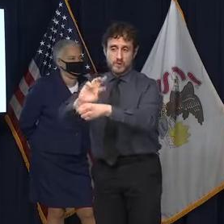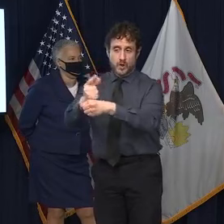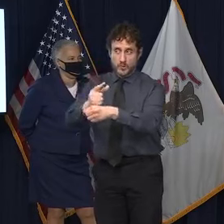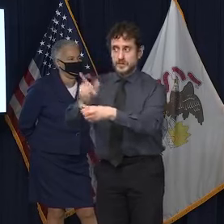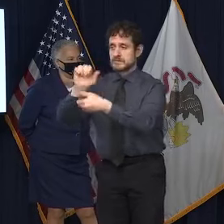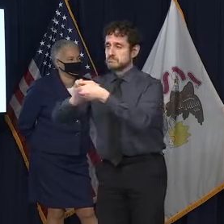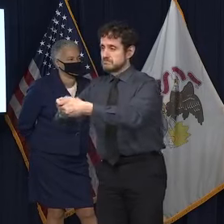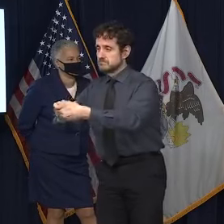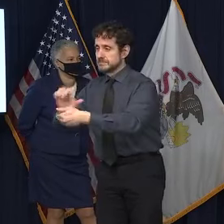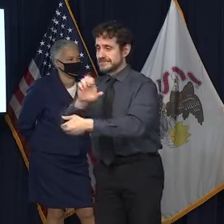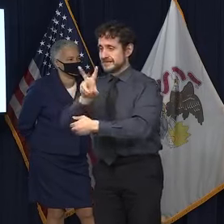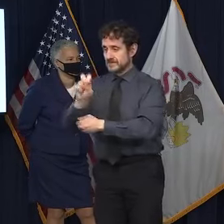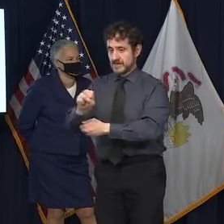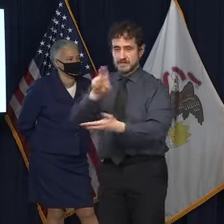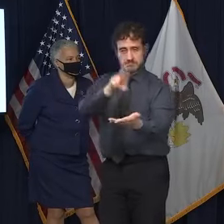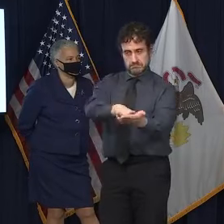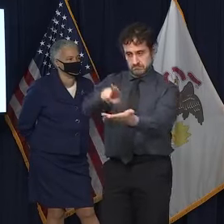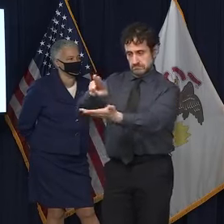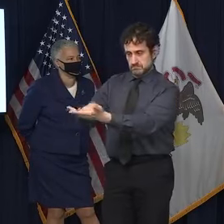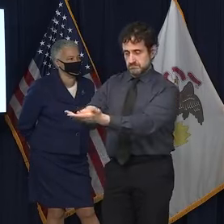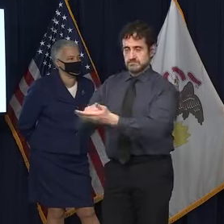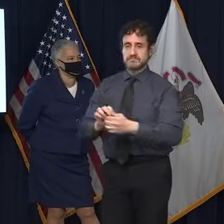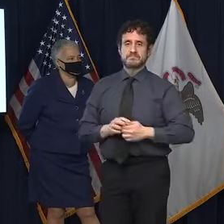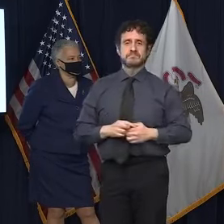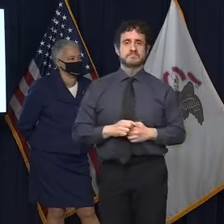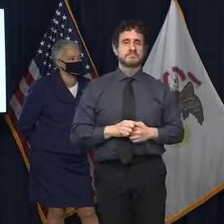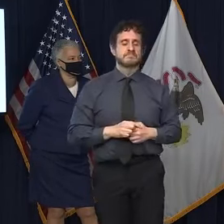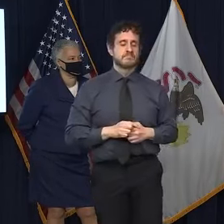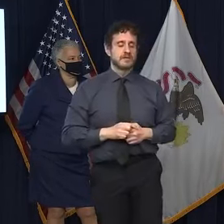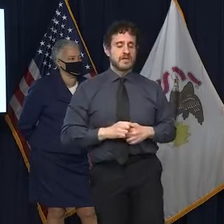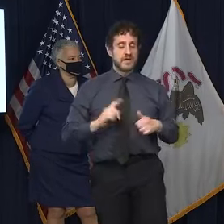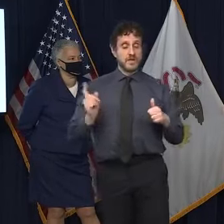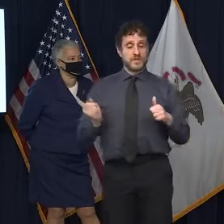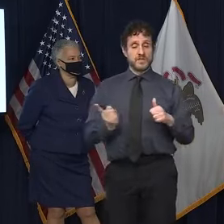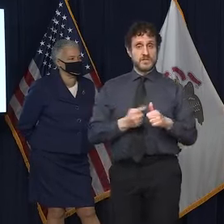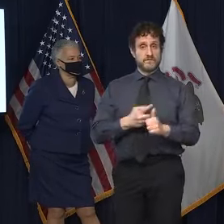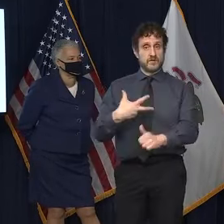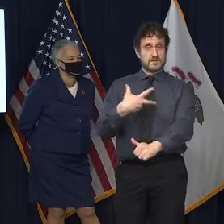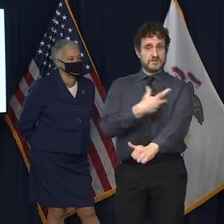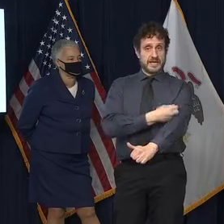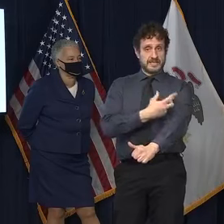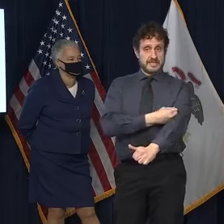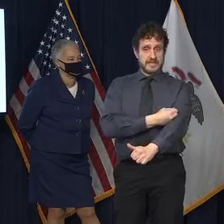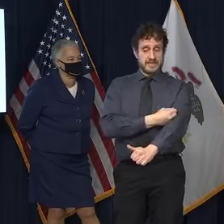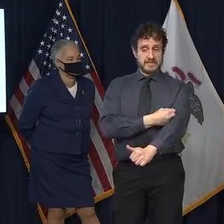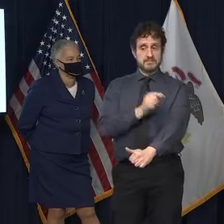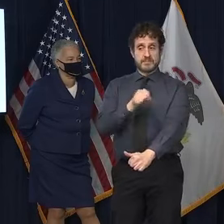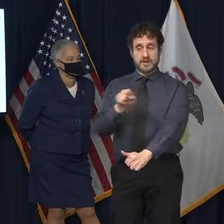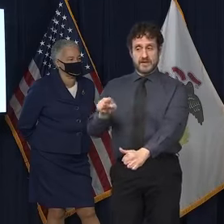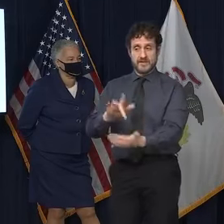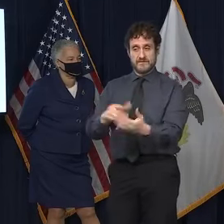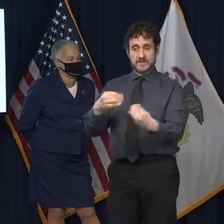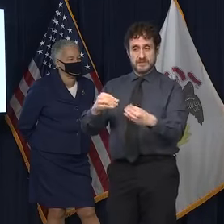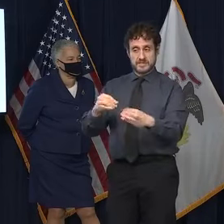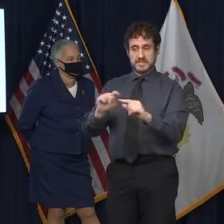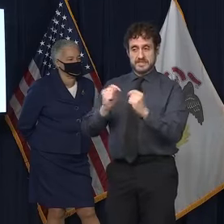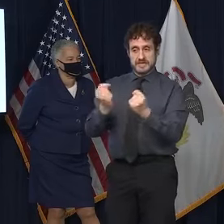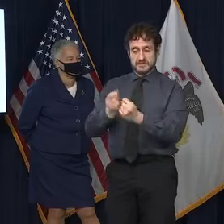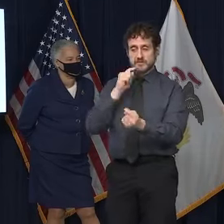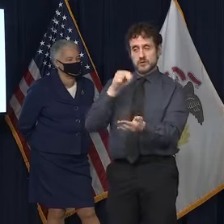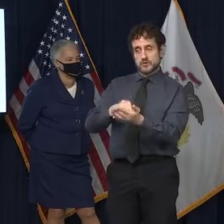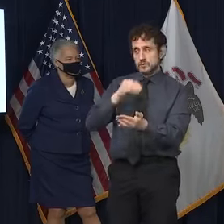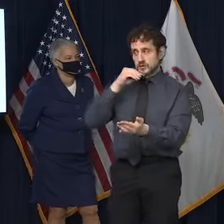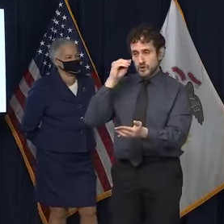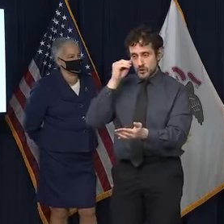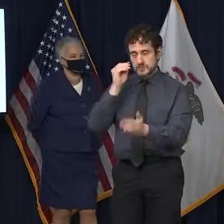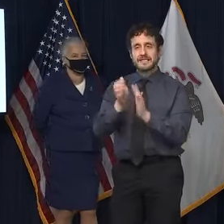CVS and MHA. And the first vaccinations by the pharmacy teams into long-term care, starting with